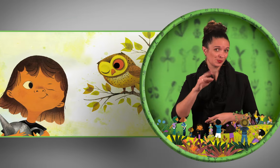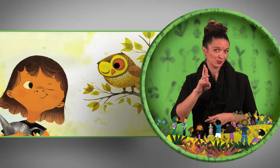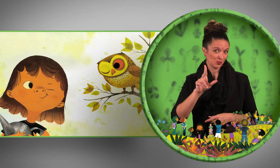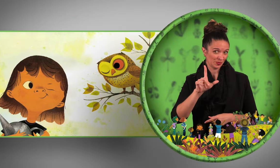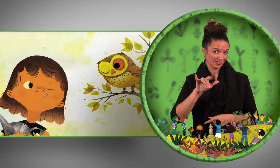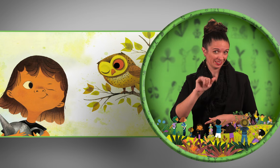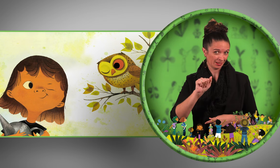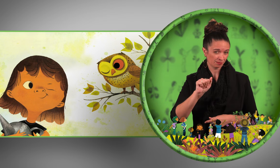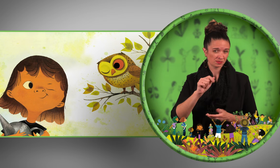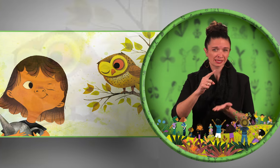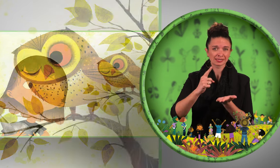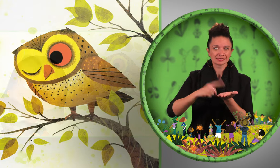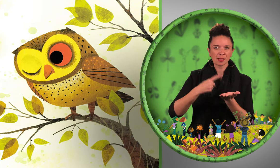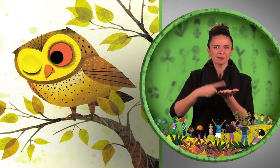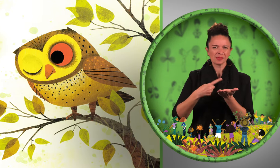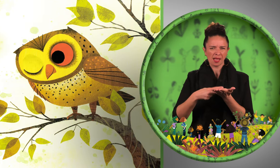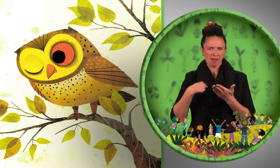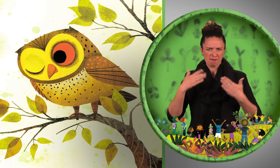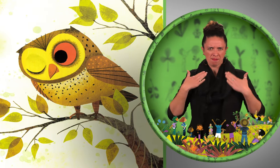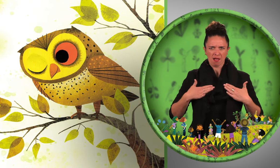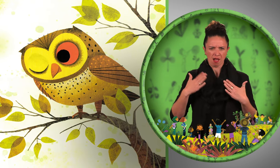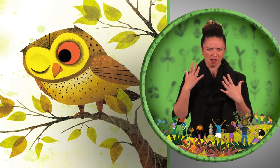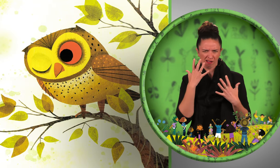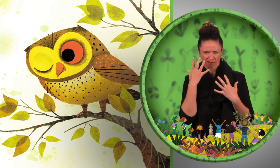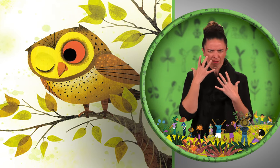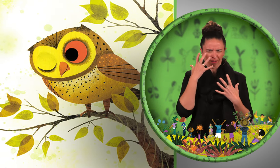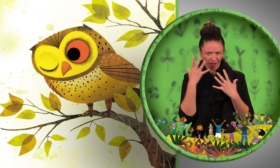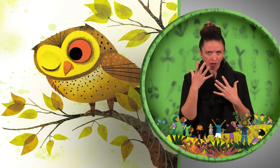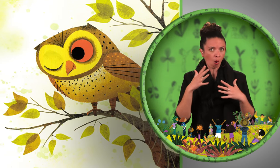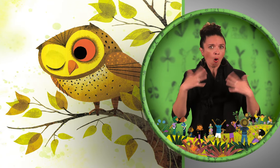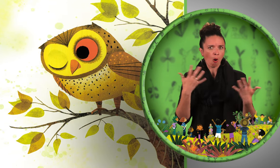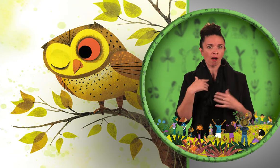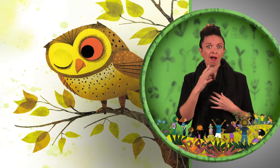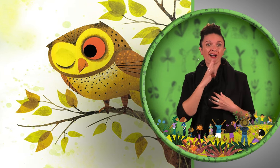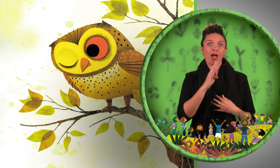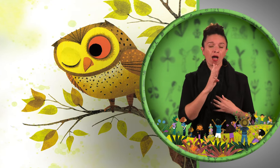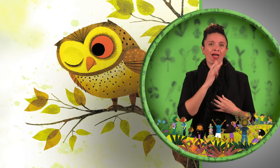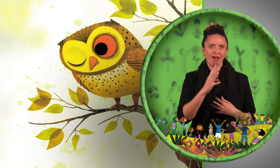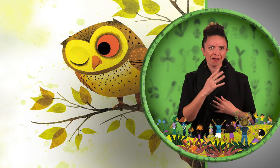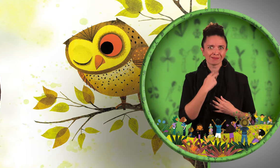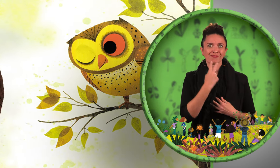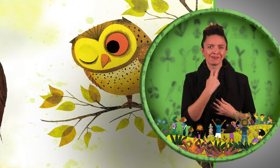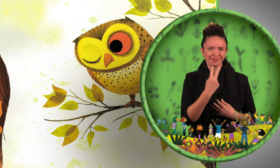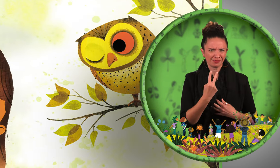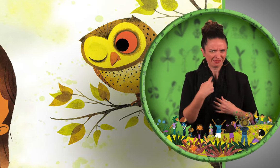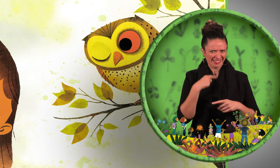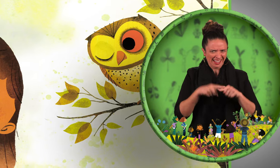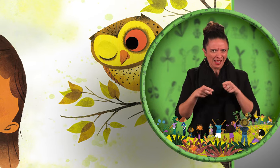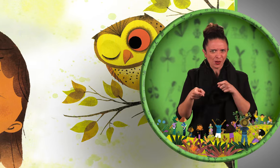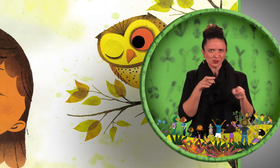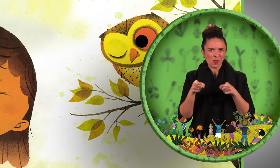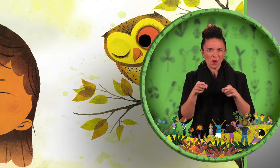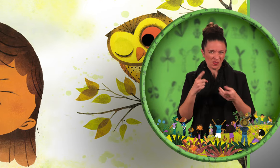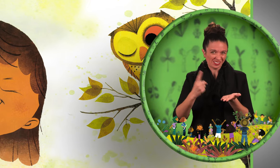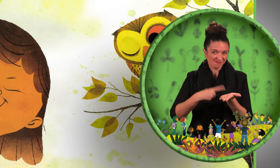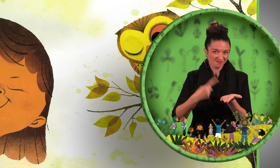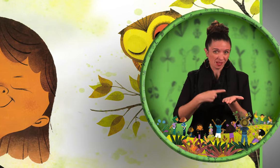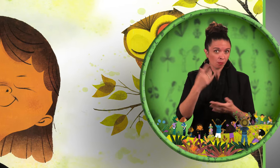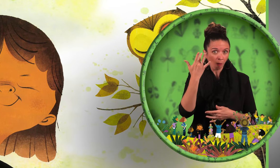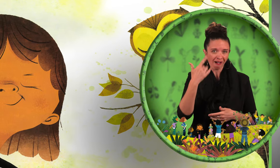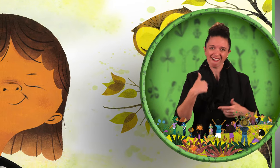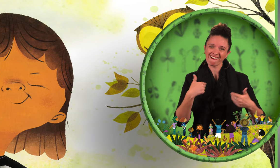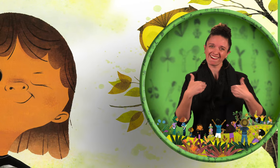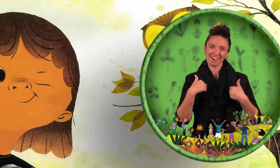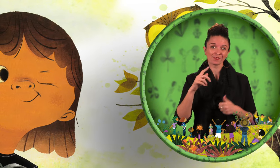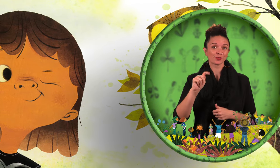I do. My name is Julia. Sometimes I wiggle or make sounds that I